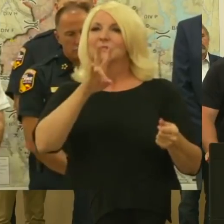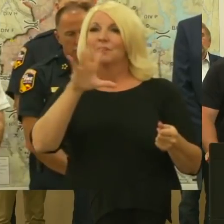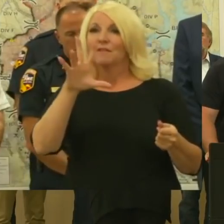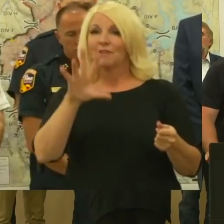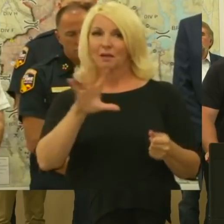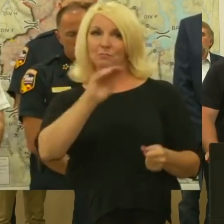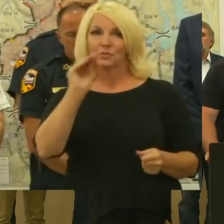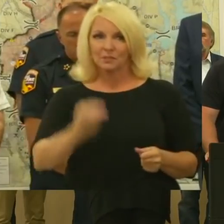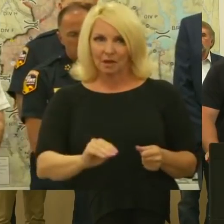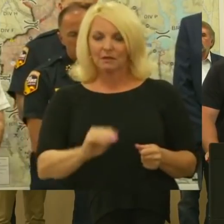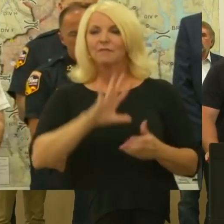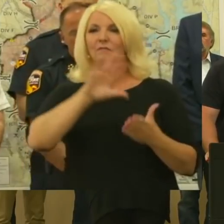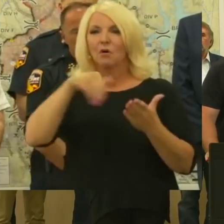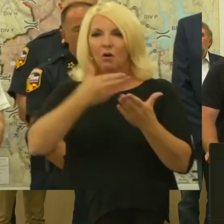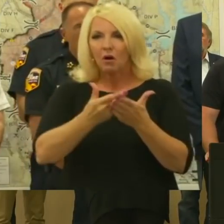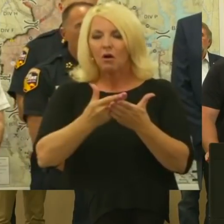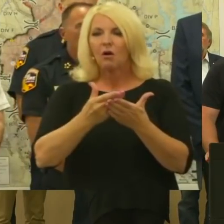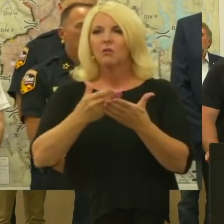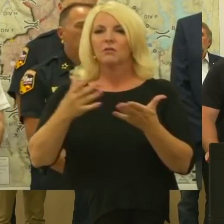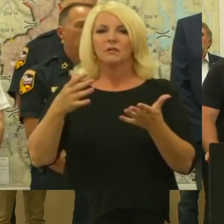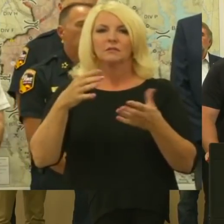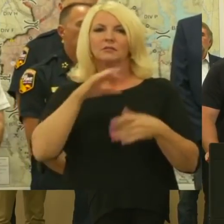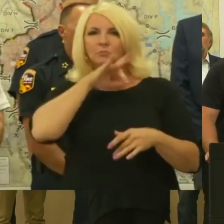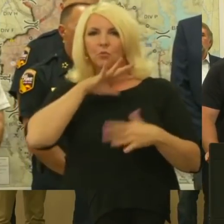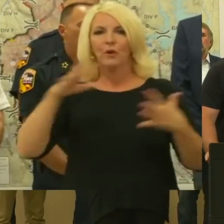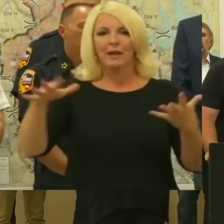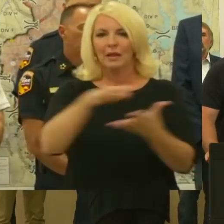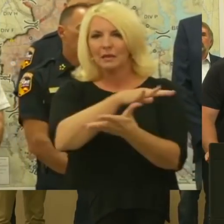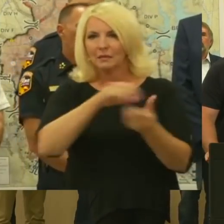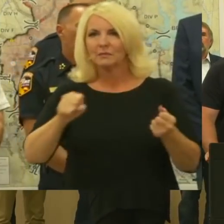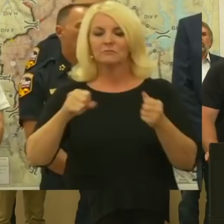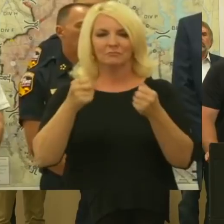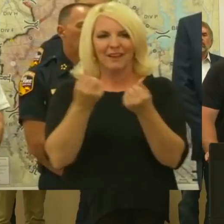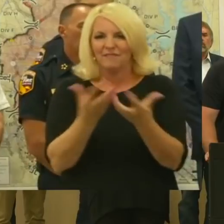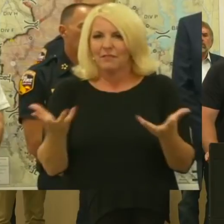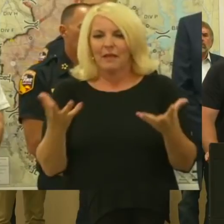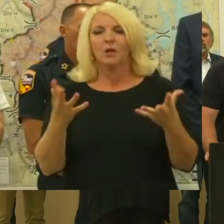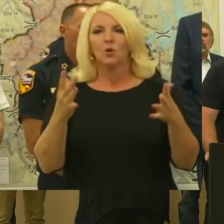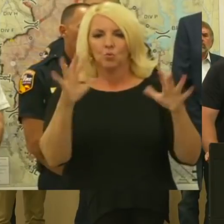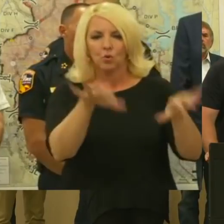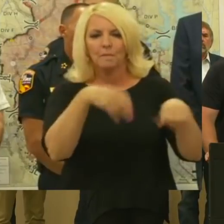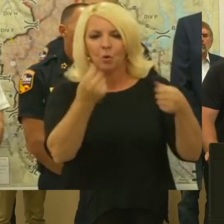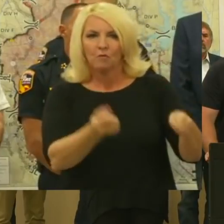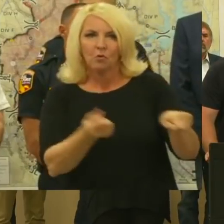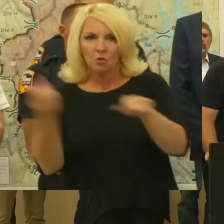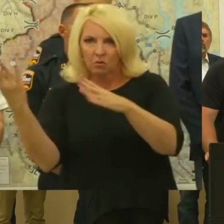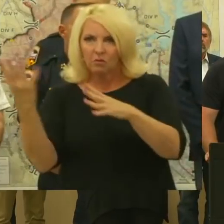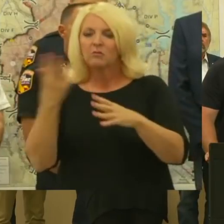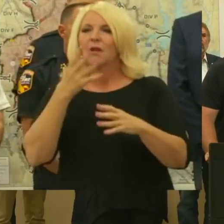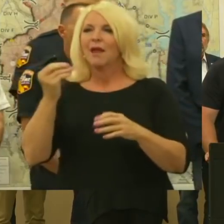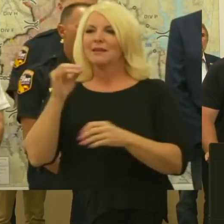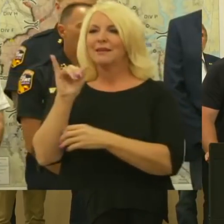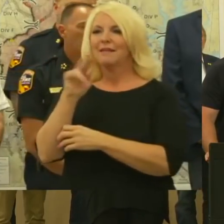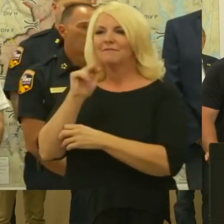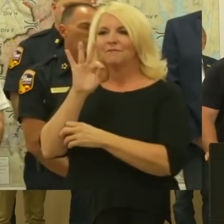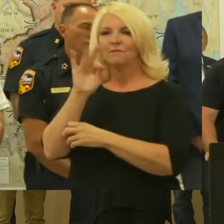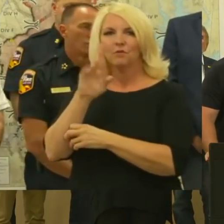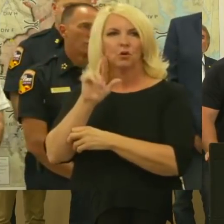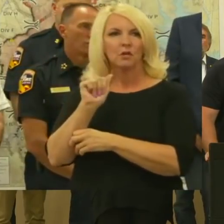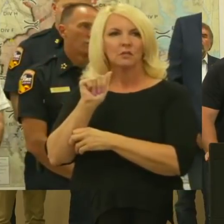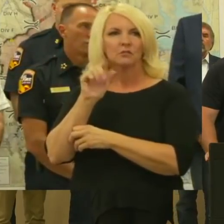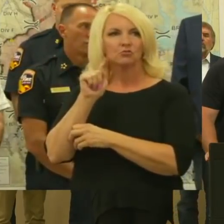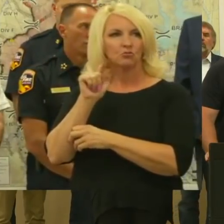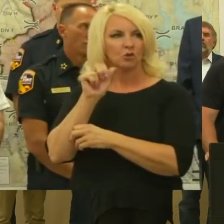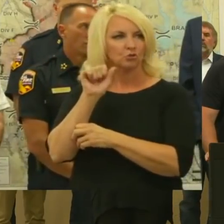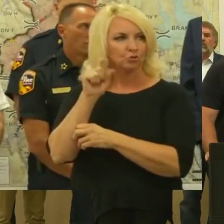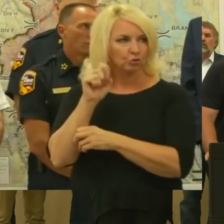all the debris removal, all the firefighting costs, and restoration of publicly owned infrastructure. Twenty percent of all the costs